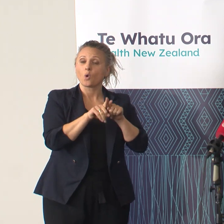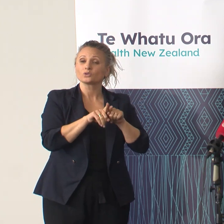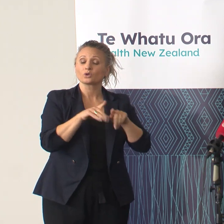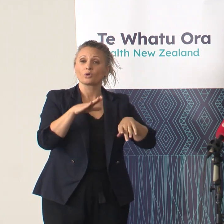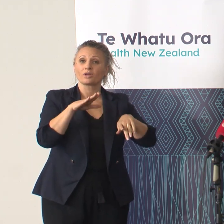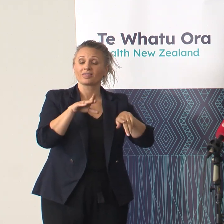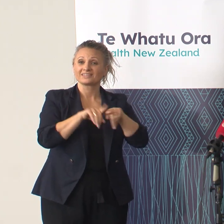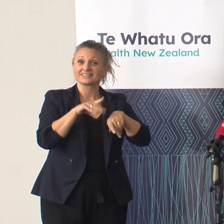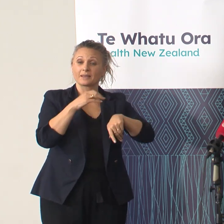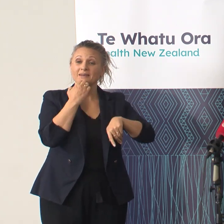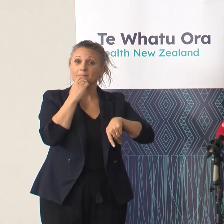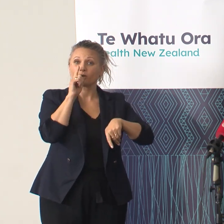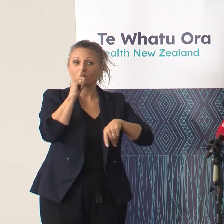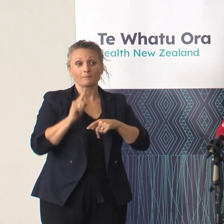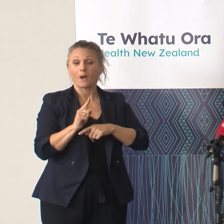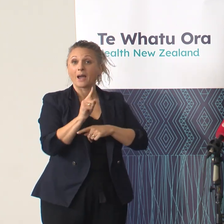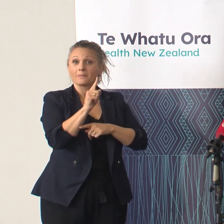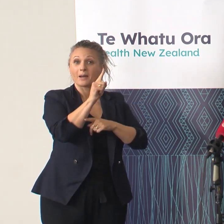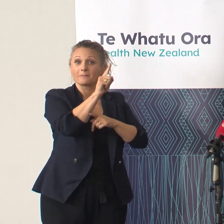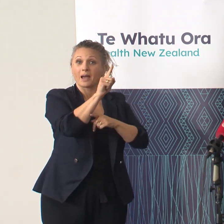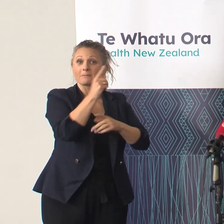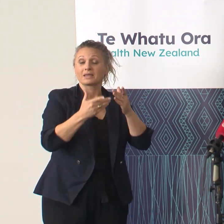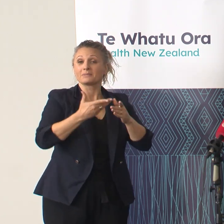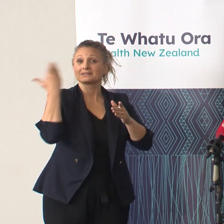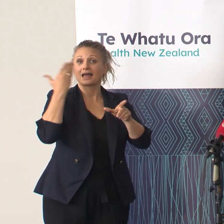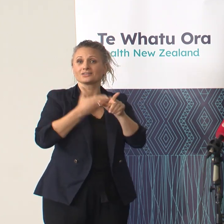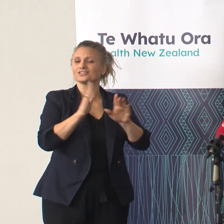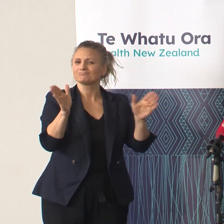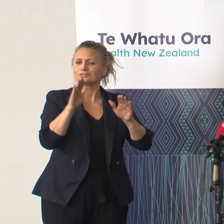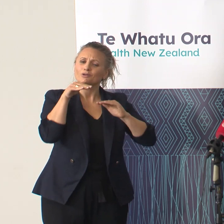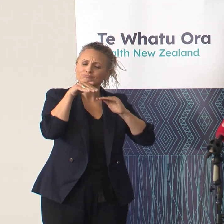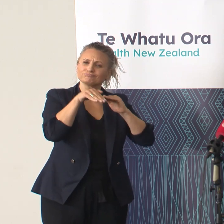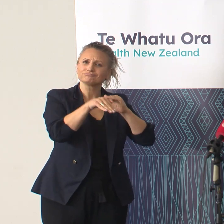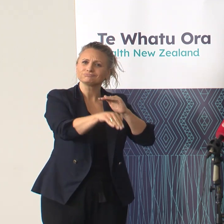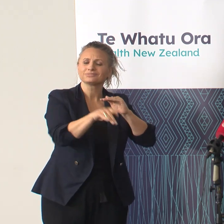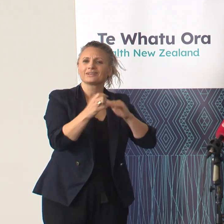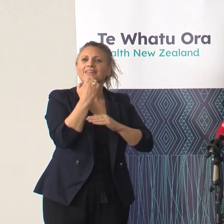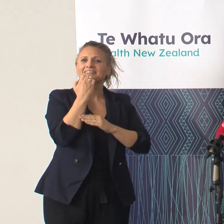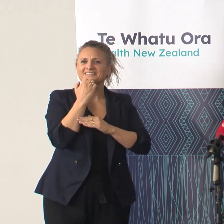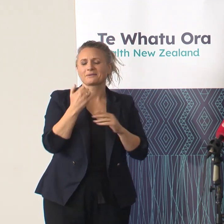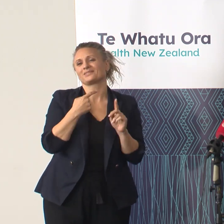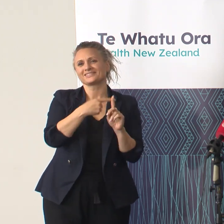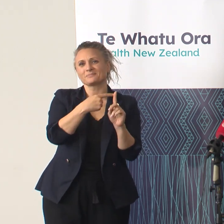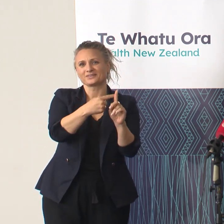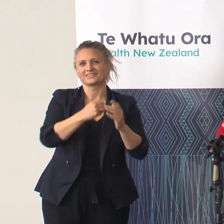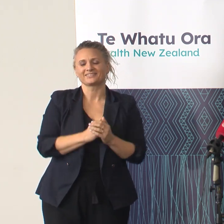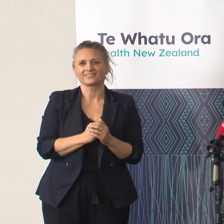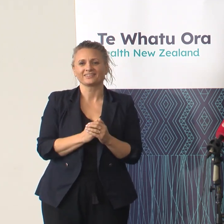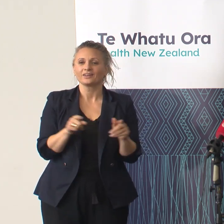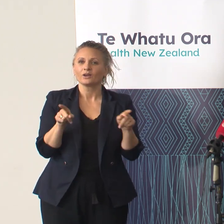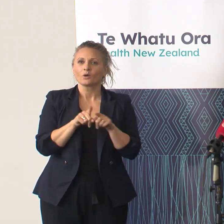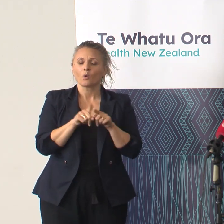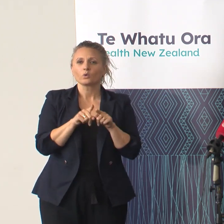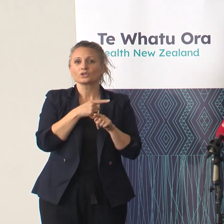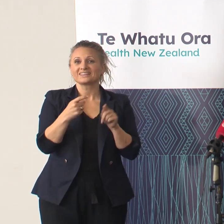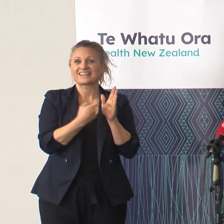increase in cases as we saw in last year's peak. So again, these are encouraging signs. We're continuing to monitor